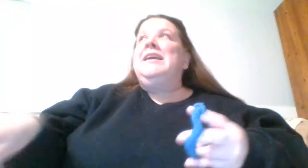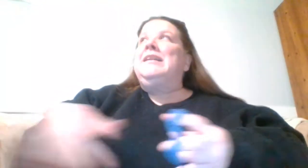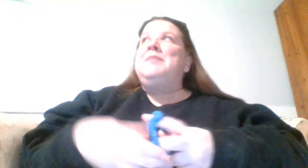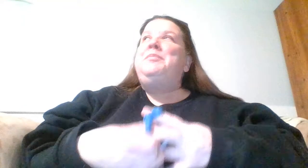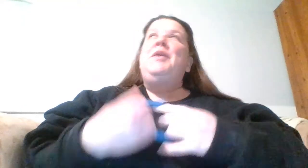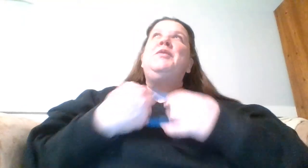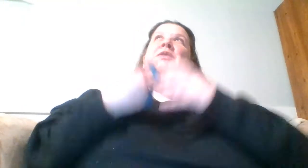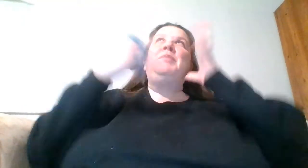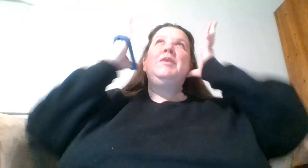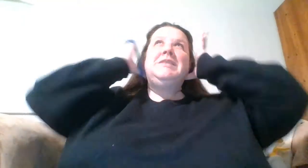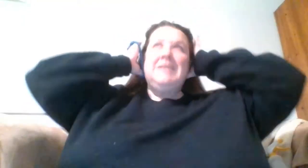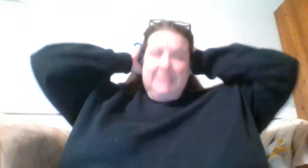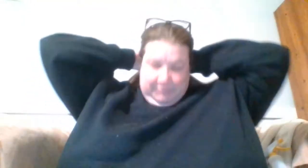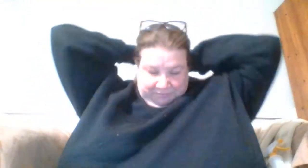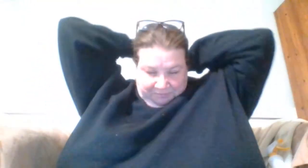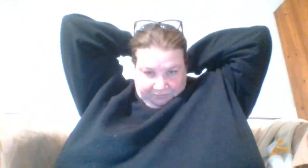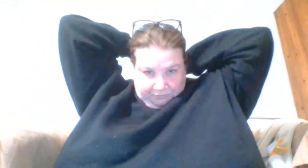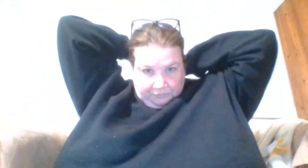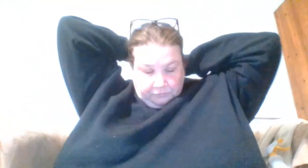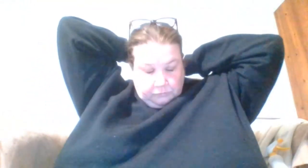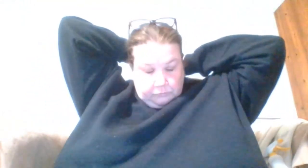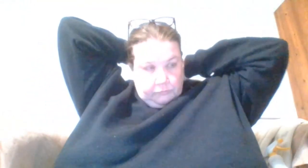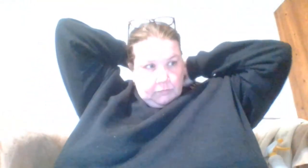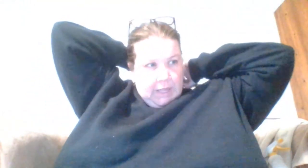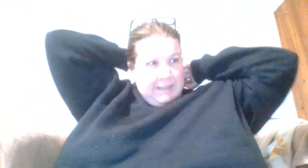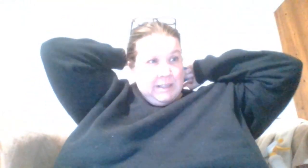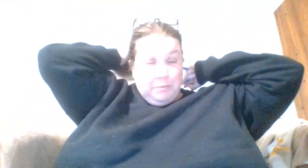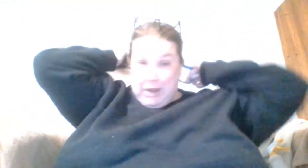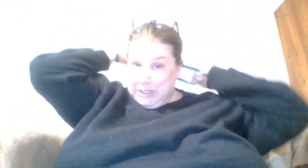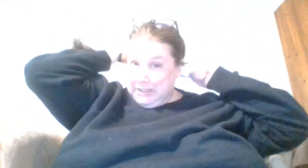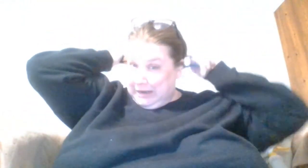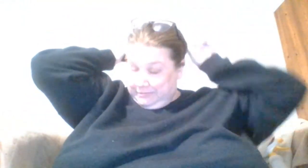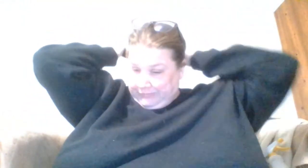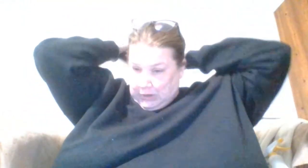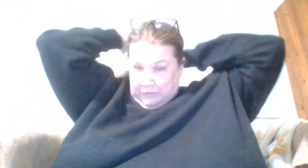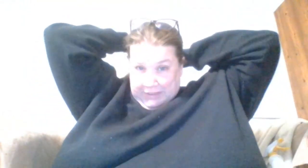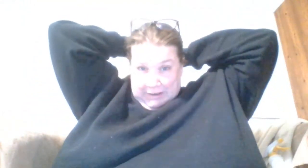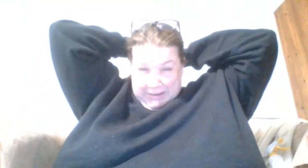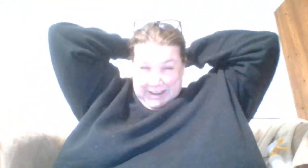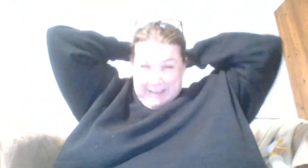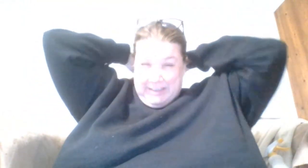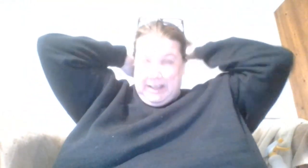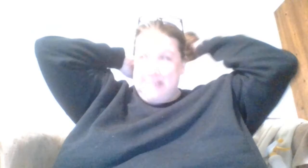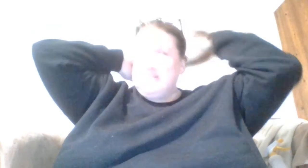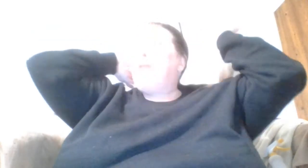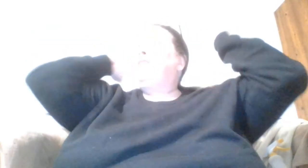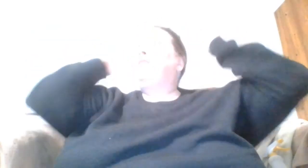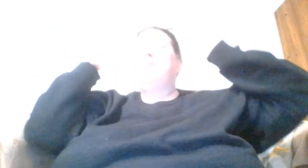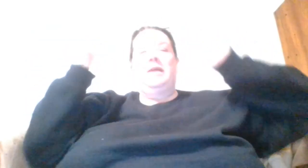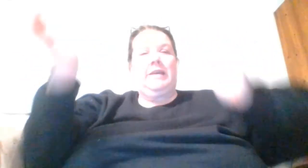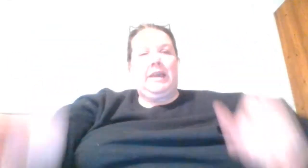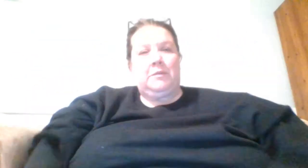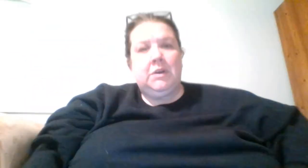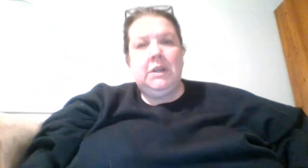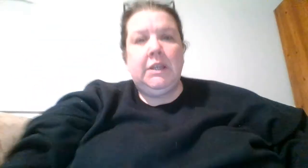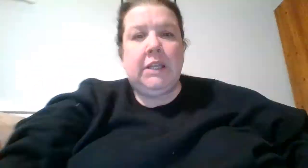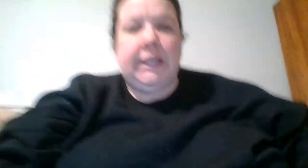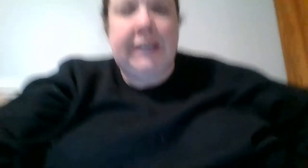The bonuses, I get the project done. Hopefully, I'll get an A in the class. I don't know why the lighting